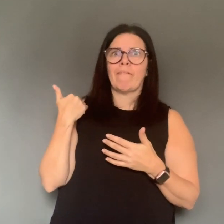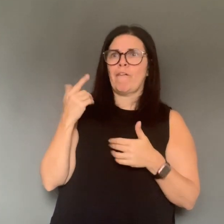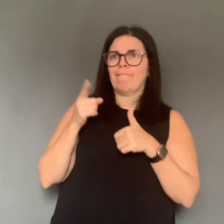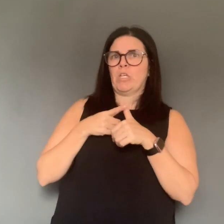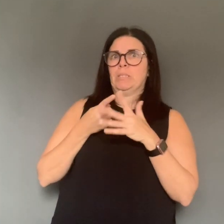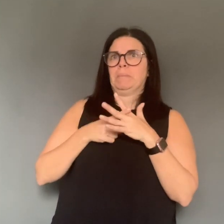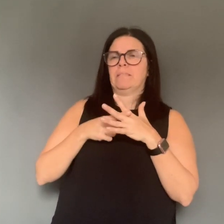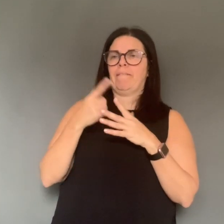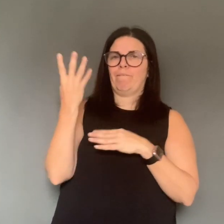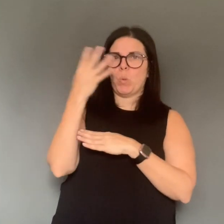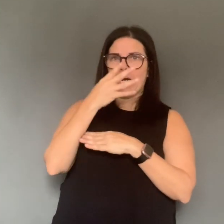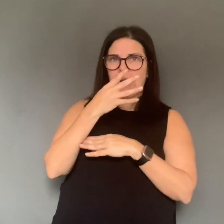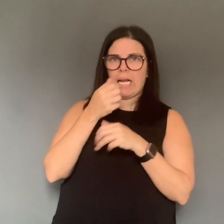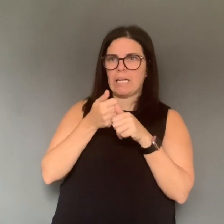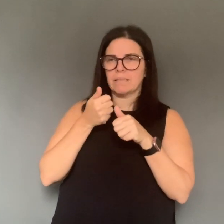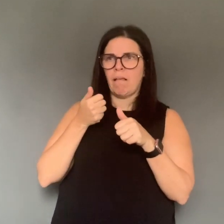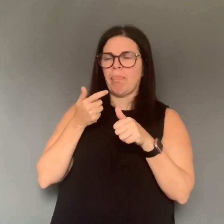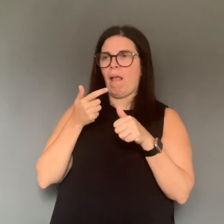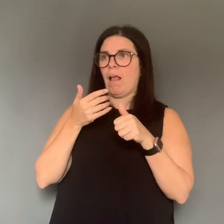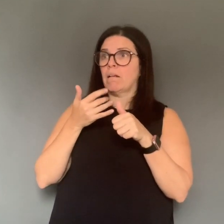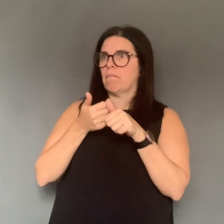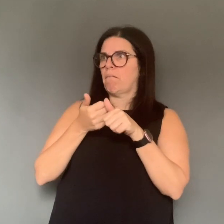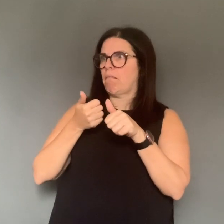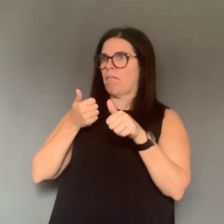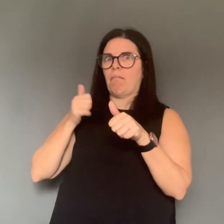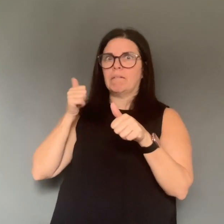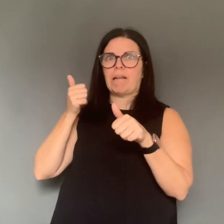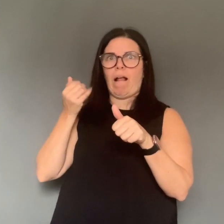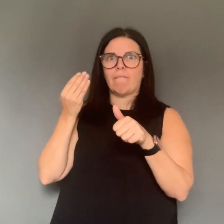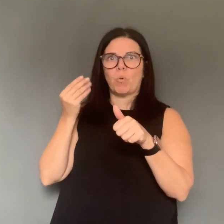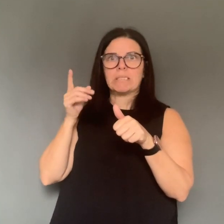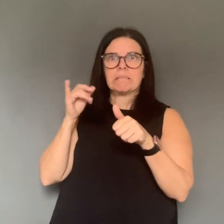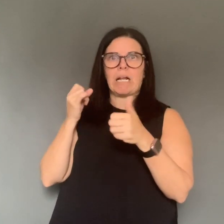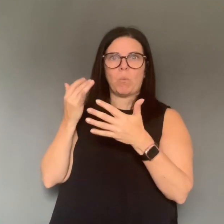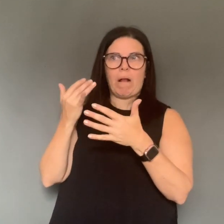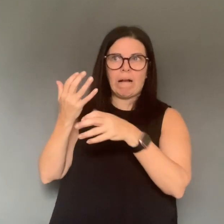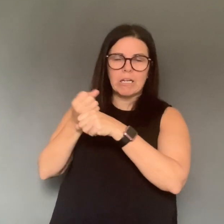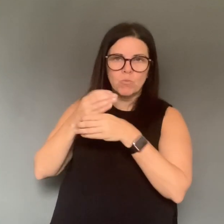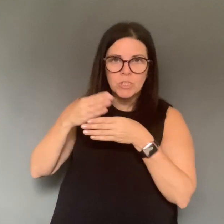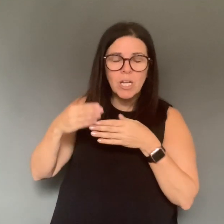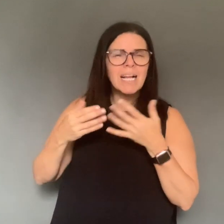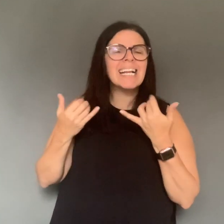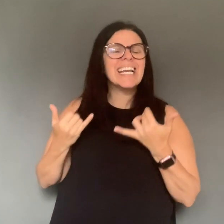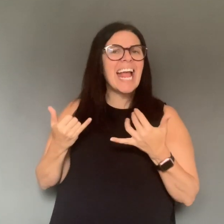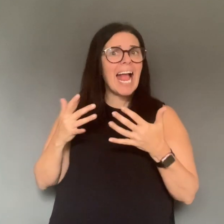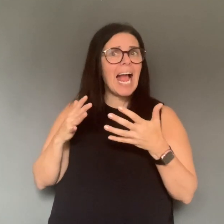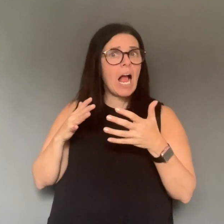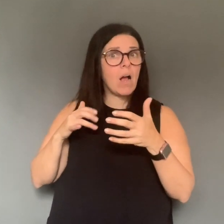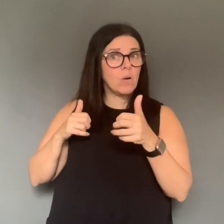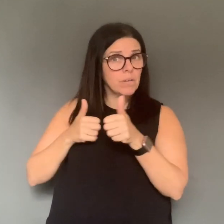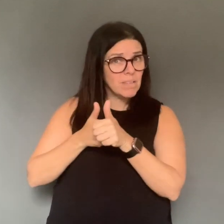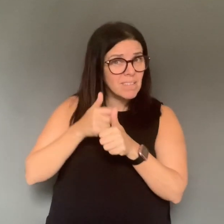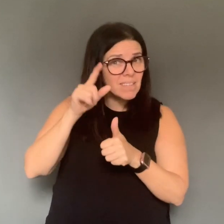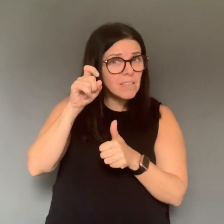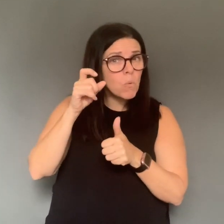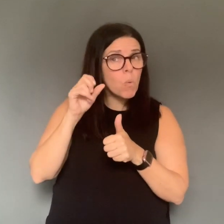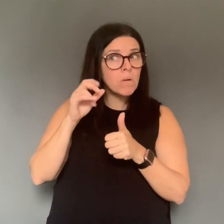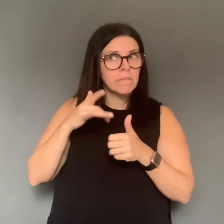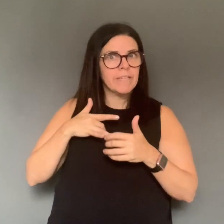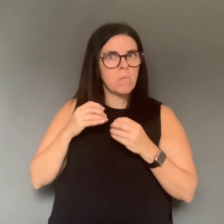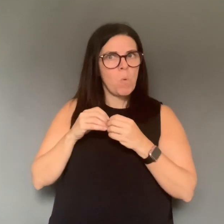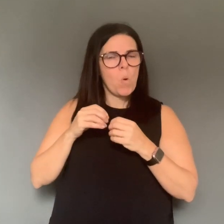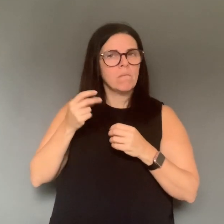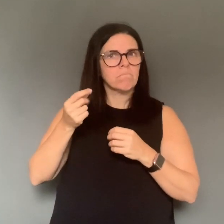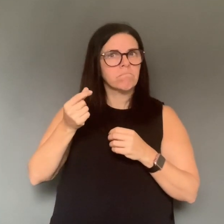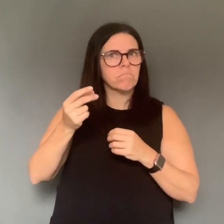it's, you know, at first it was four days, then it went up to like 10 to 14 days. Where are we now? And is